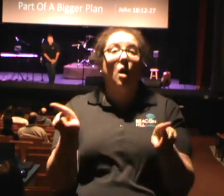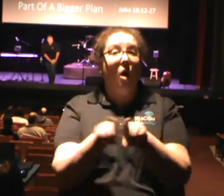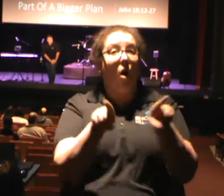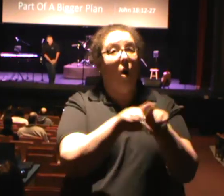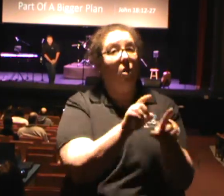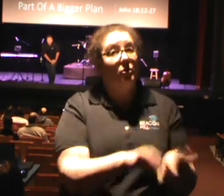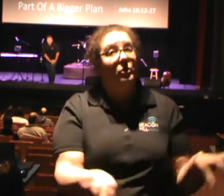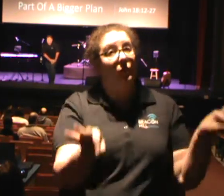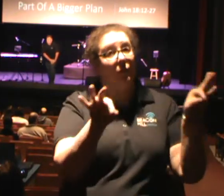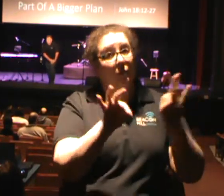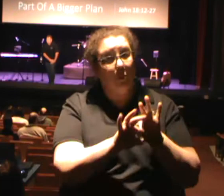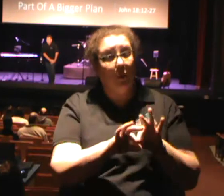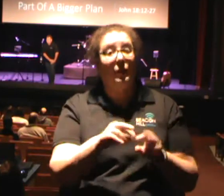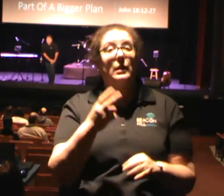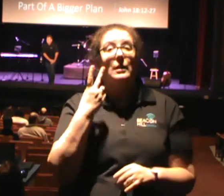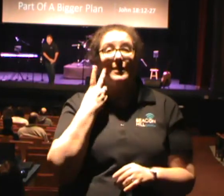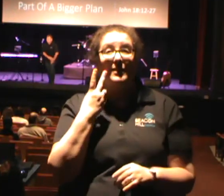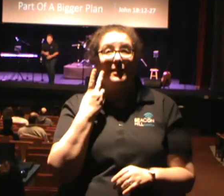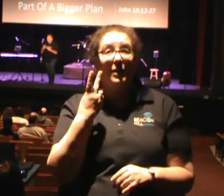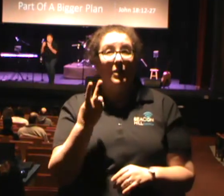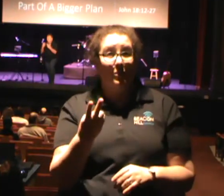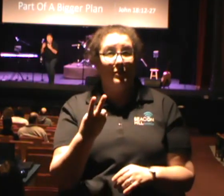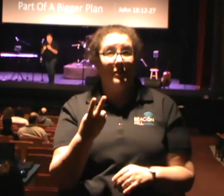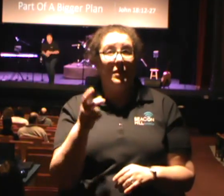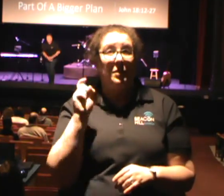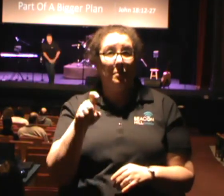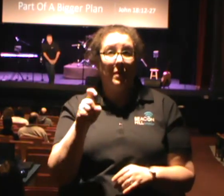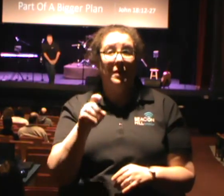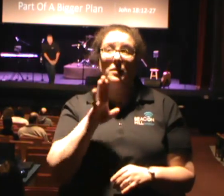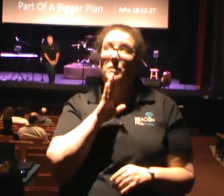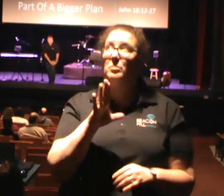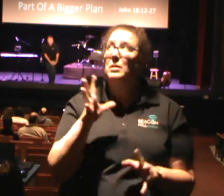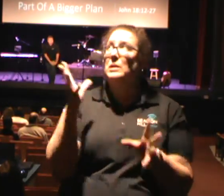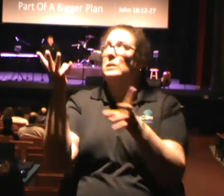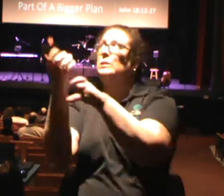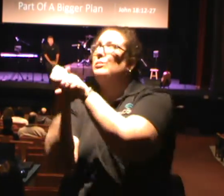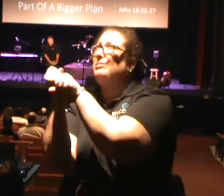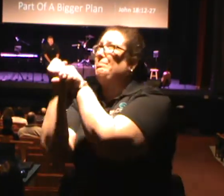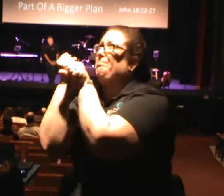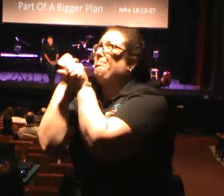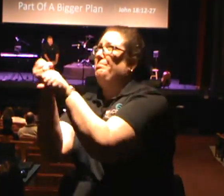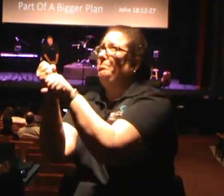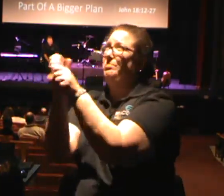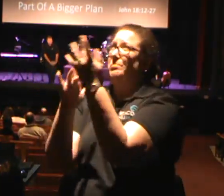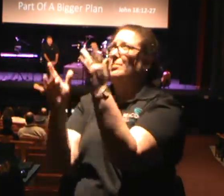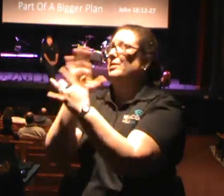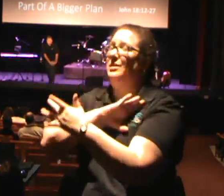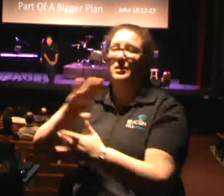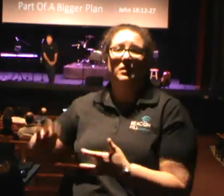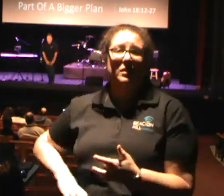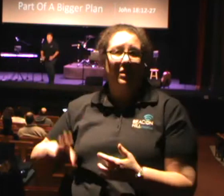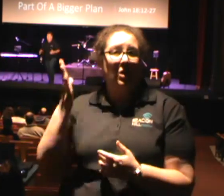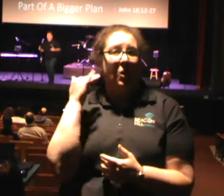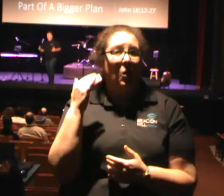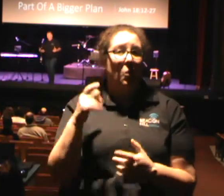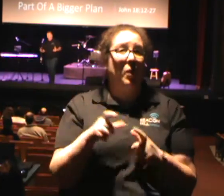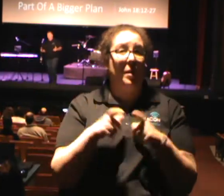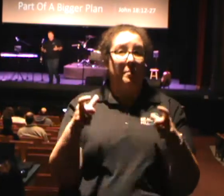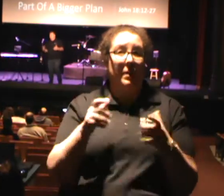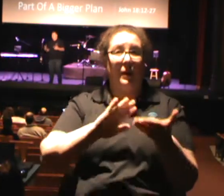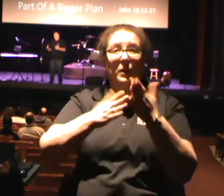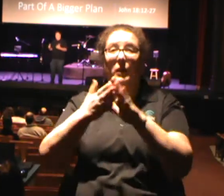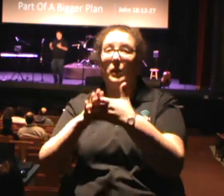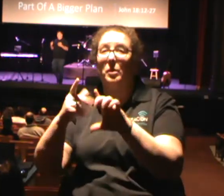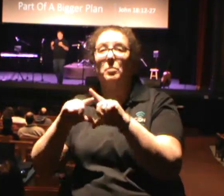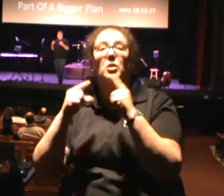that we see that we must be attached to the vine. We must hold on to Jesus Christ. You know, it's why I am so big into our community